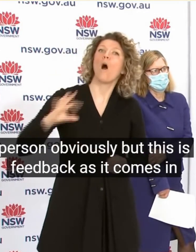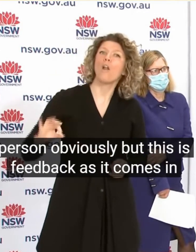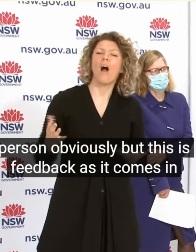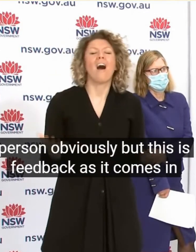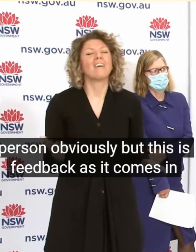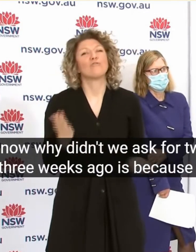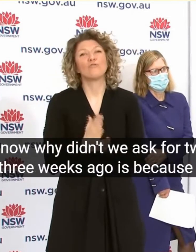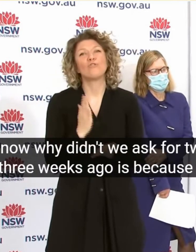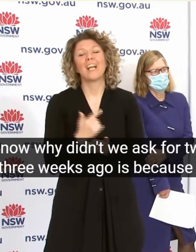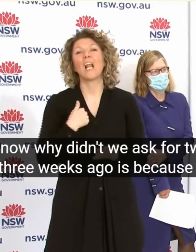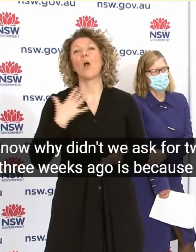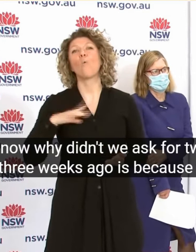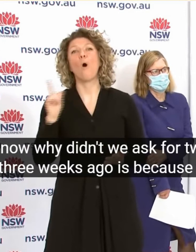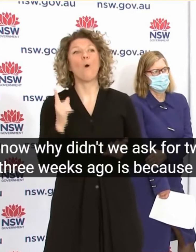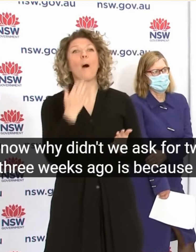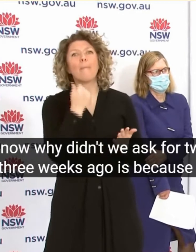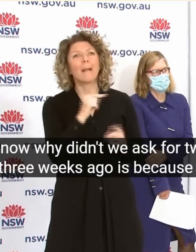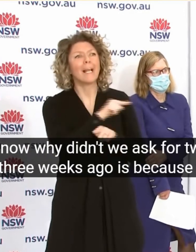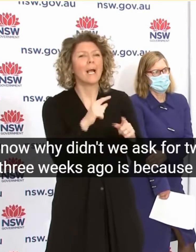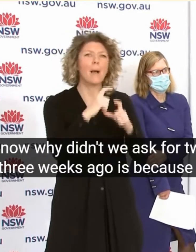Because What We Asked For Was Additional Mask